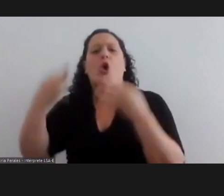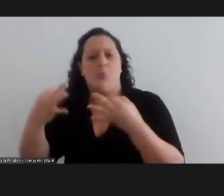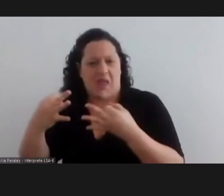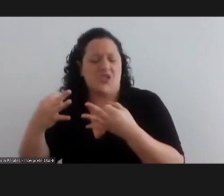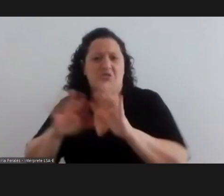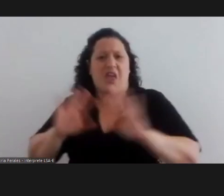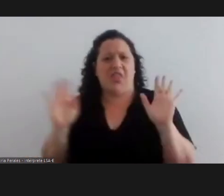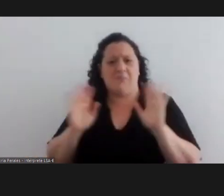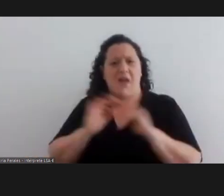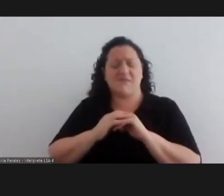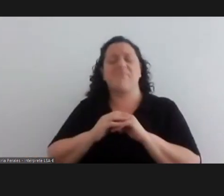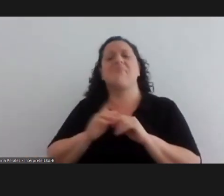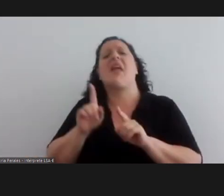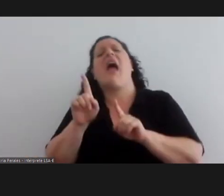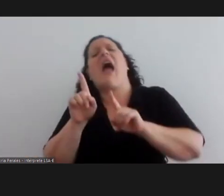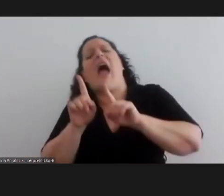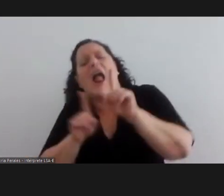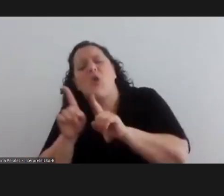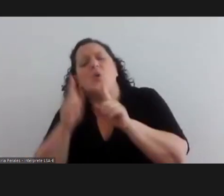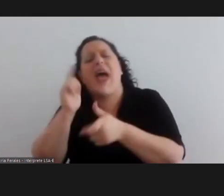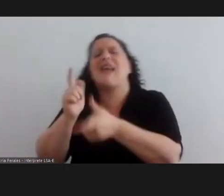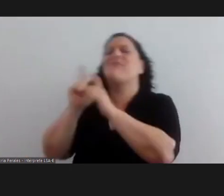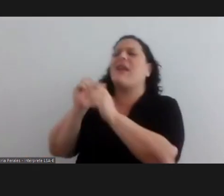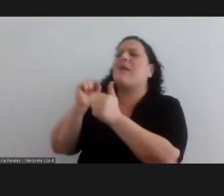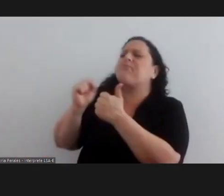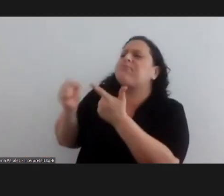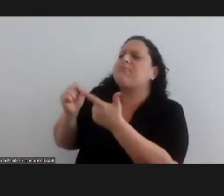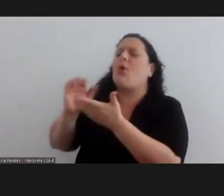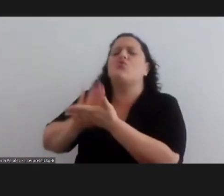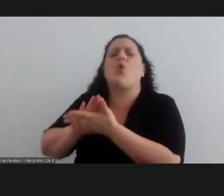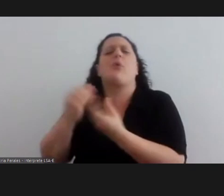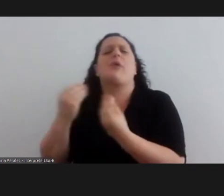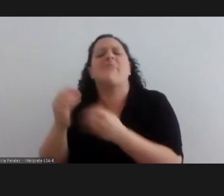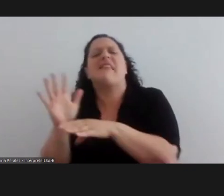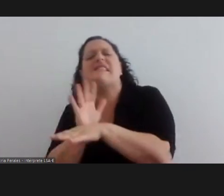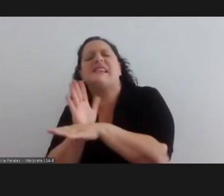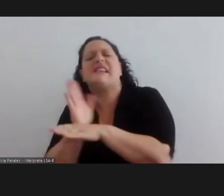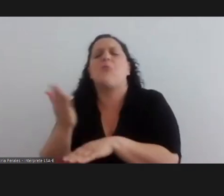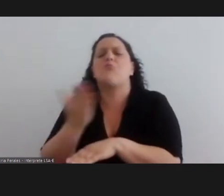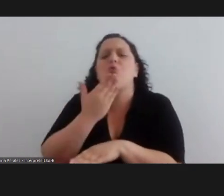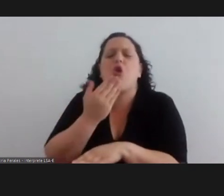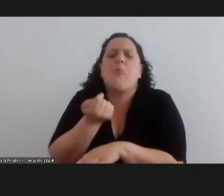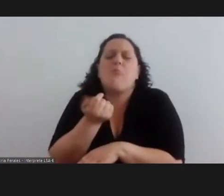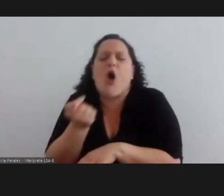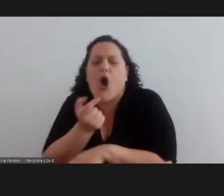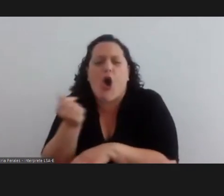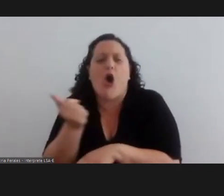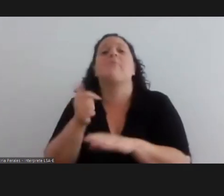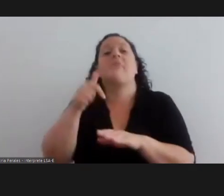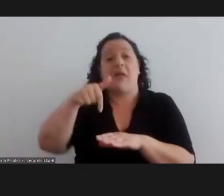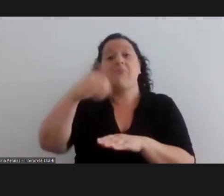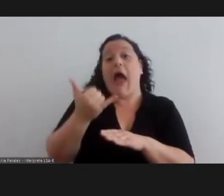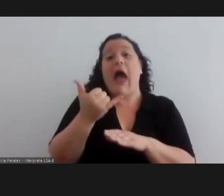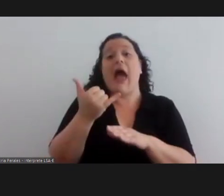some uh previous cases of silent film directors who were women very few and